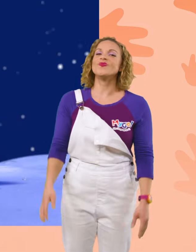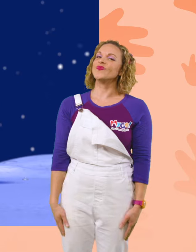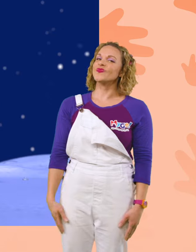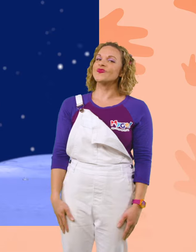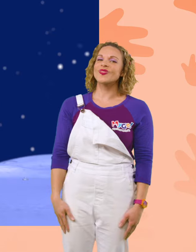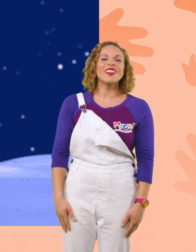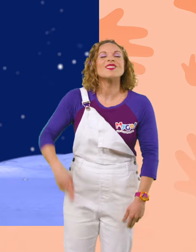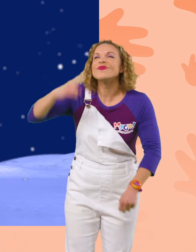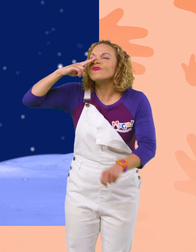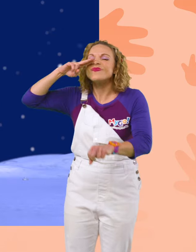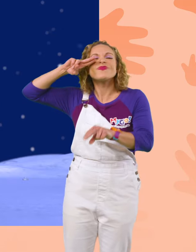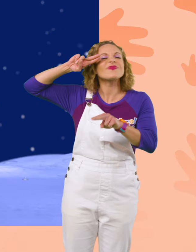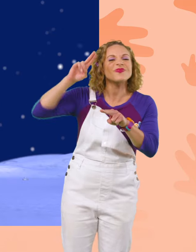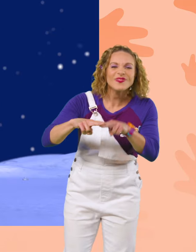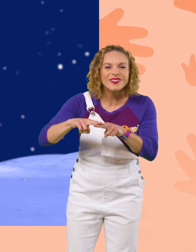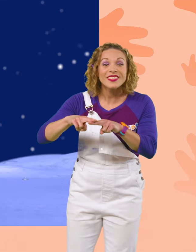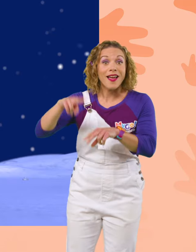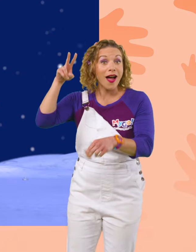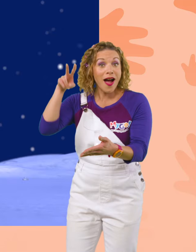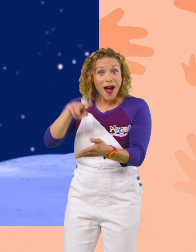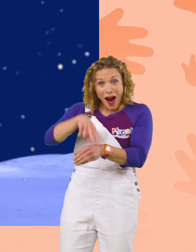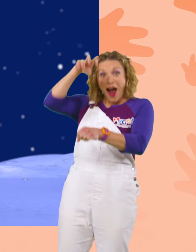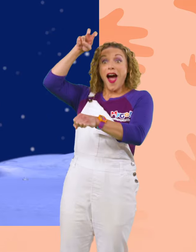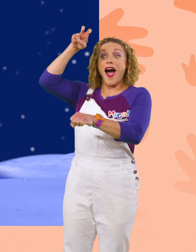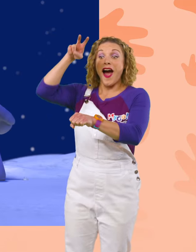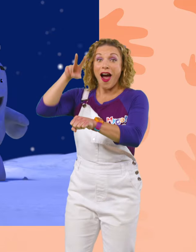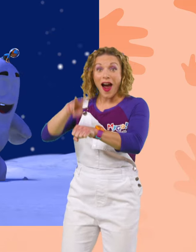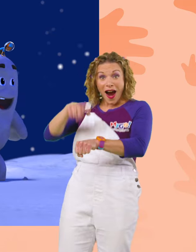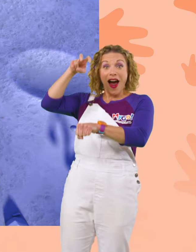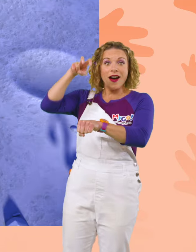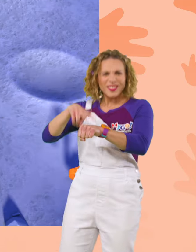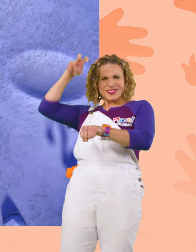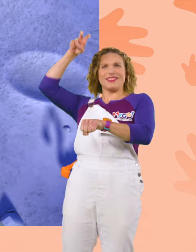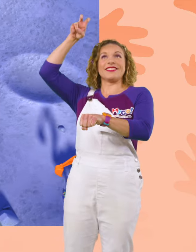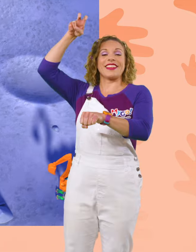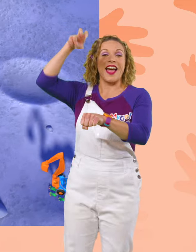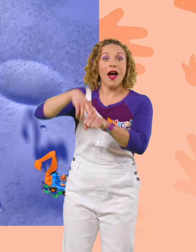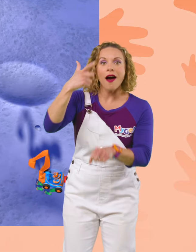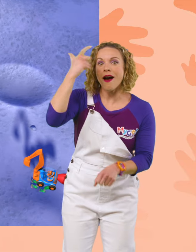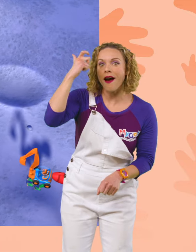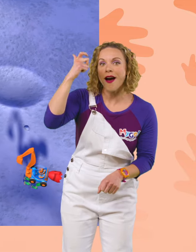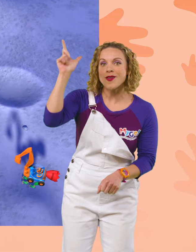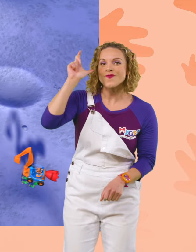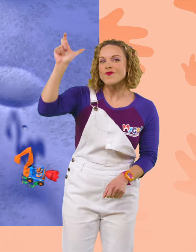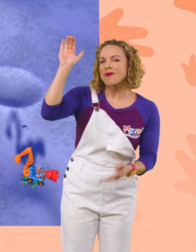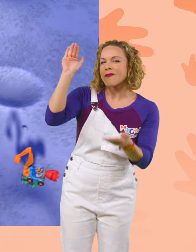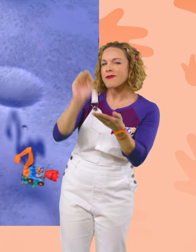It's so fun, and the bounces are really big. Because there's less gravity on the moon